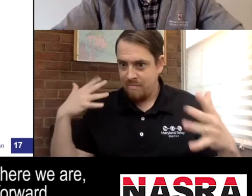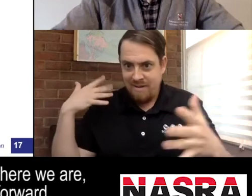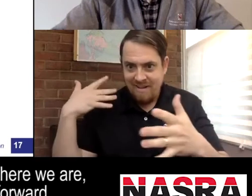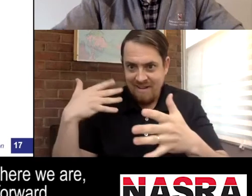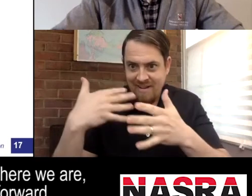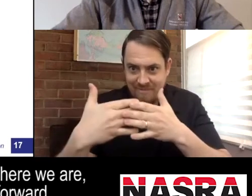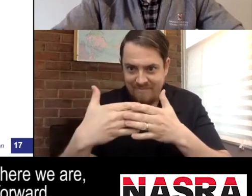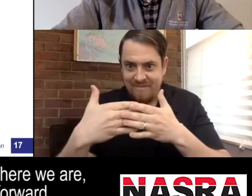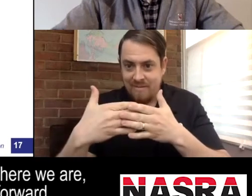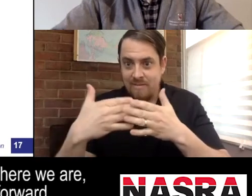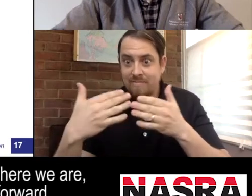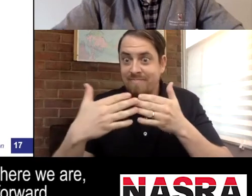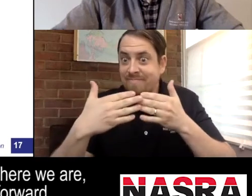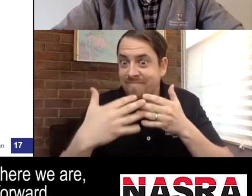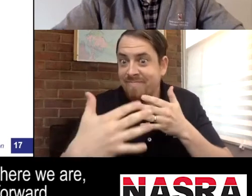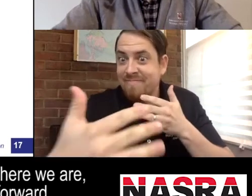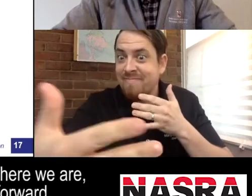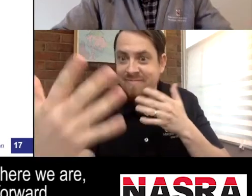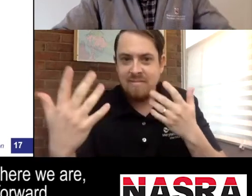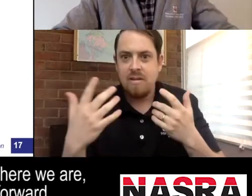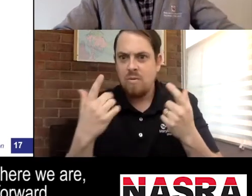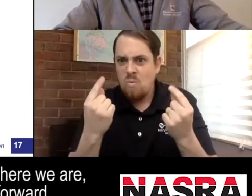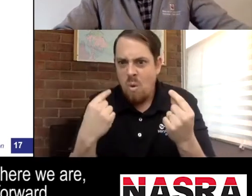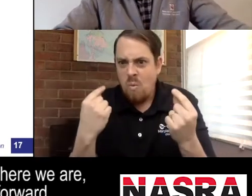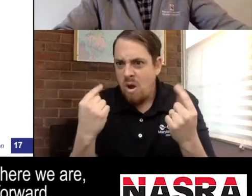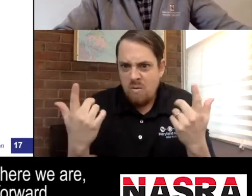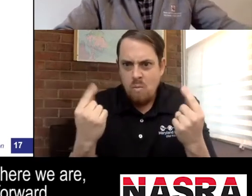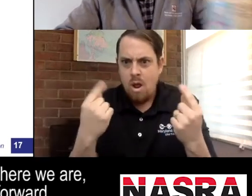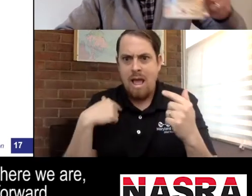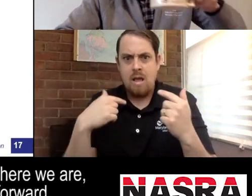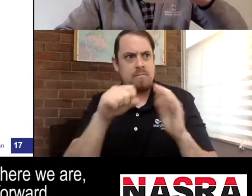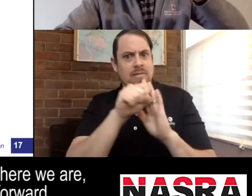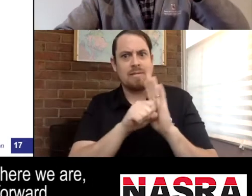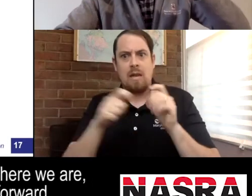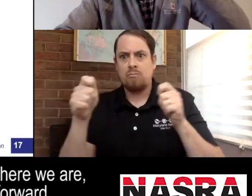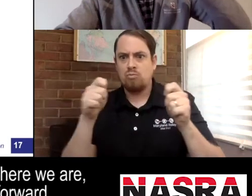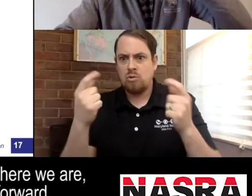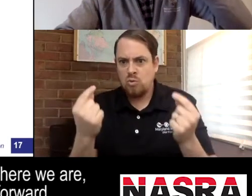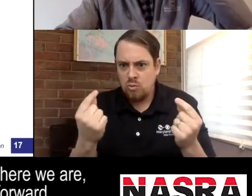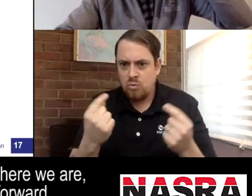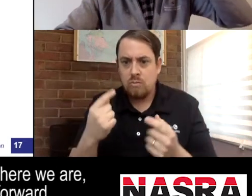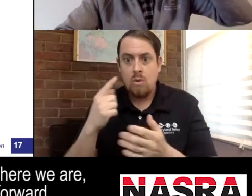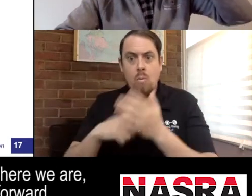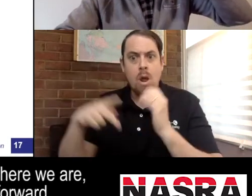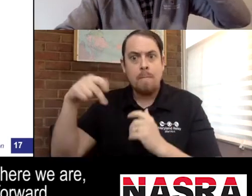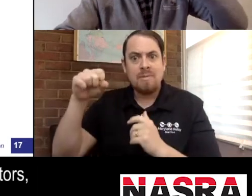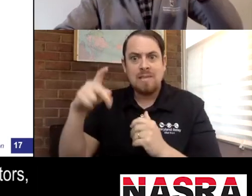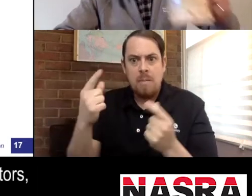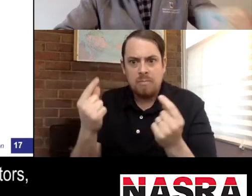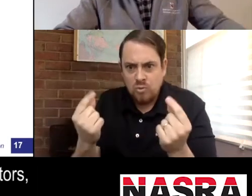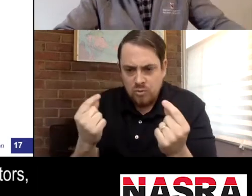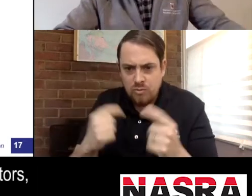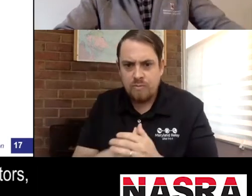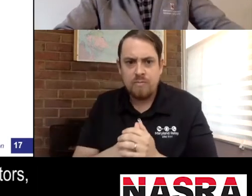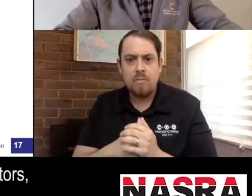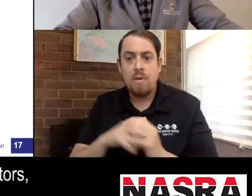Okay, so now this brings us to where we are 2021. Where will we be moving forward? it's